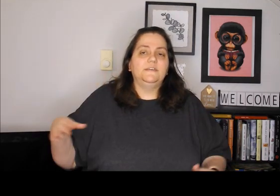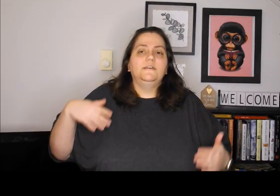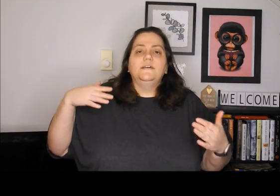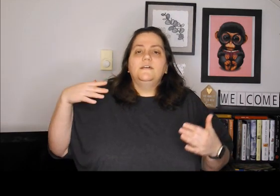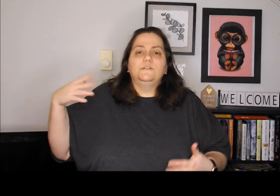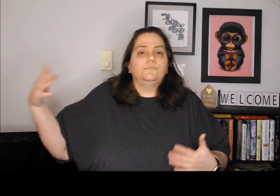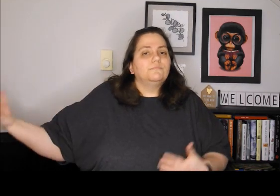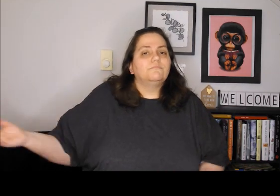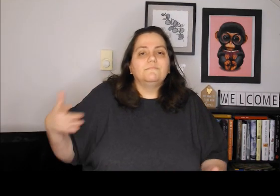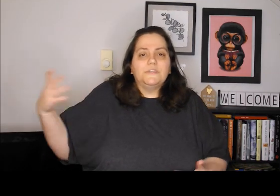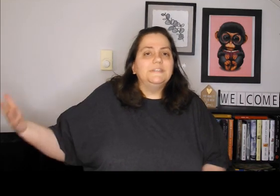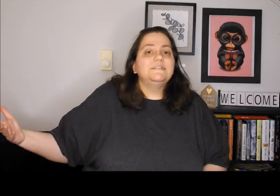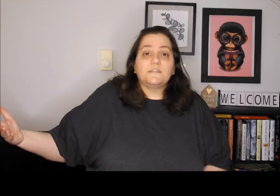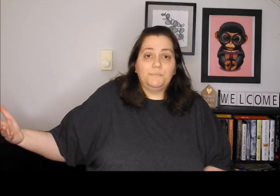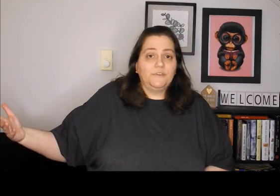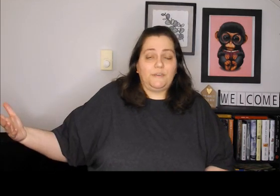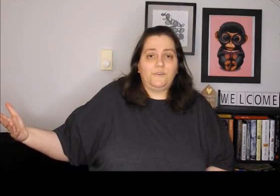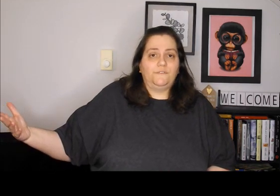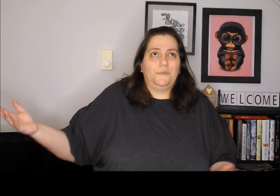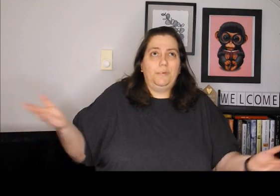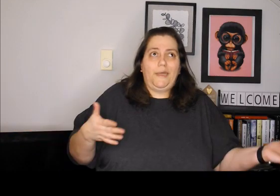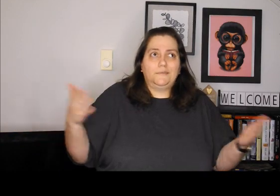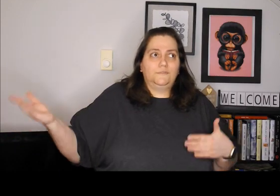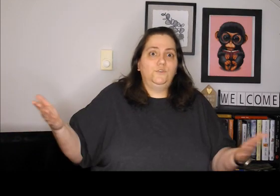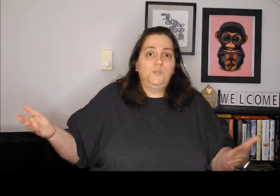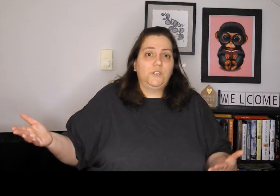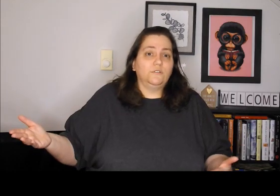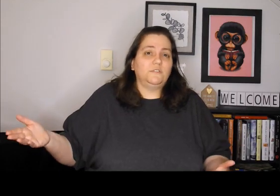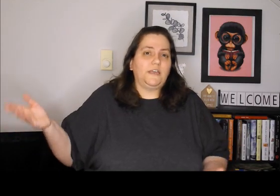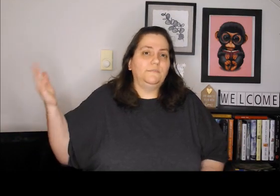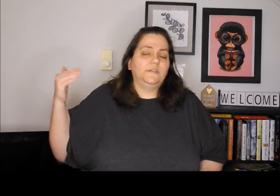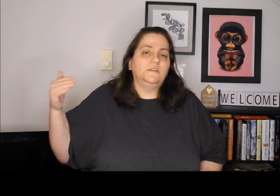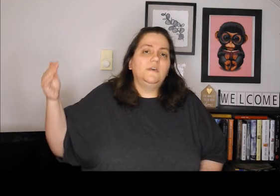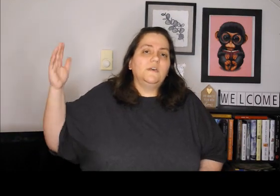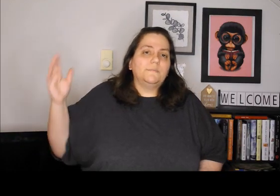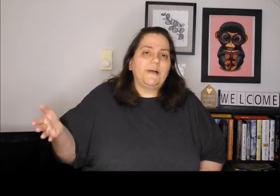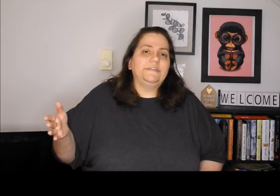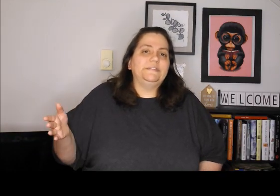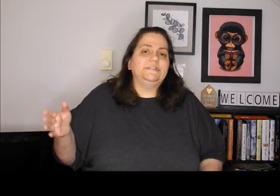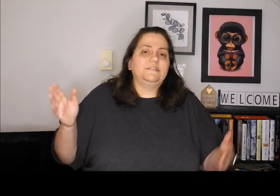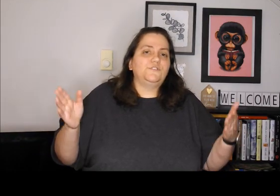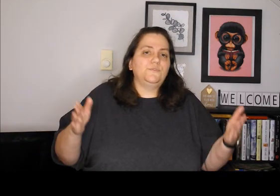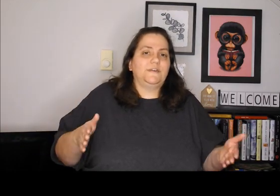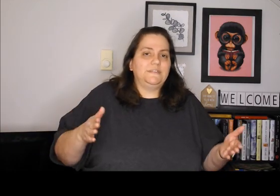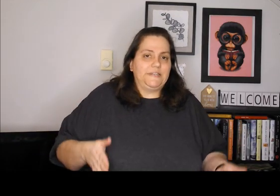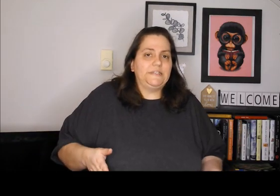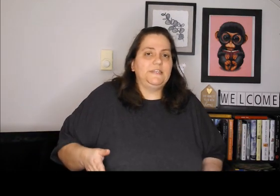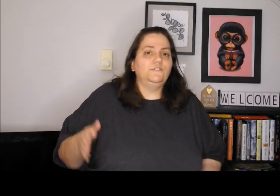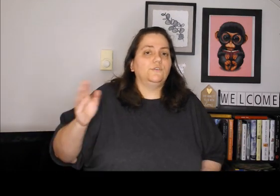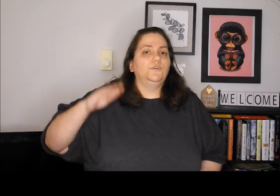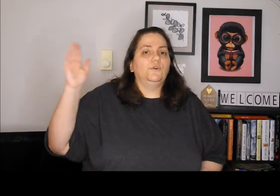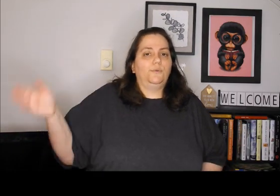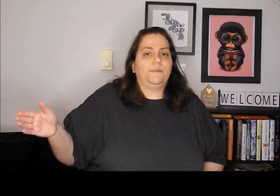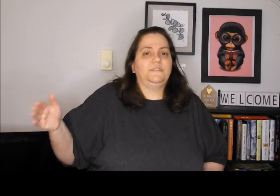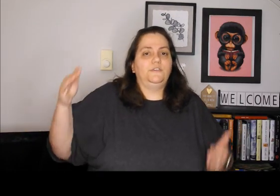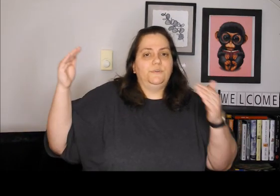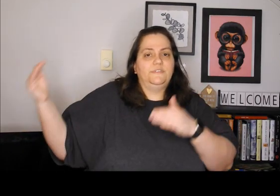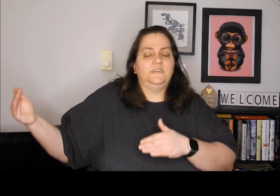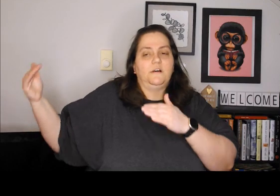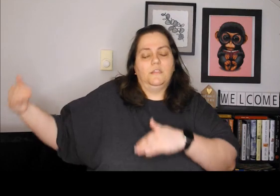the list of the books I've read for the past few years. I've been compiling lists since 2019. So if you go to the website, you can see all